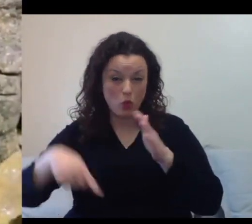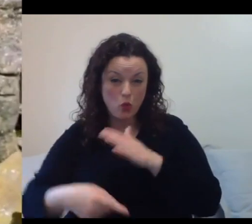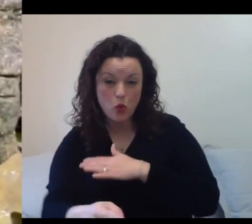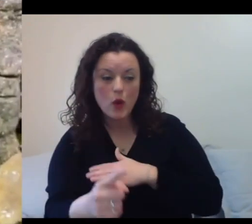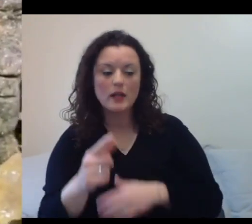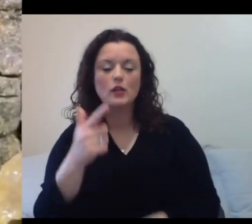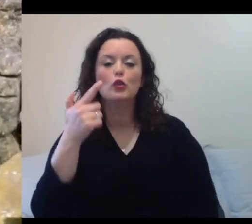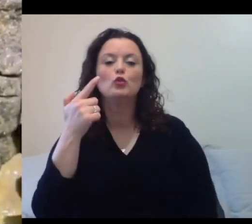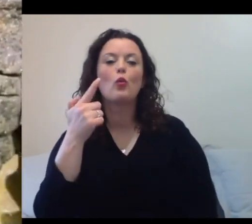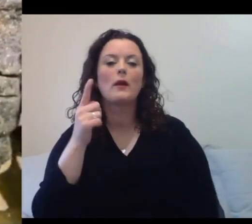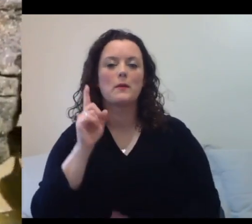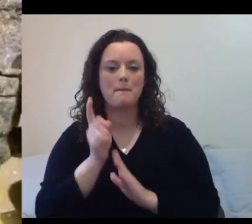That's way longer than us humans.